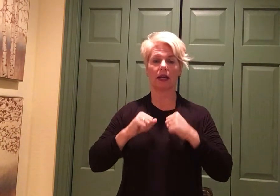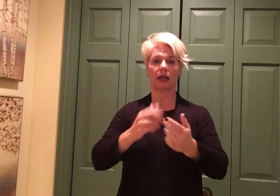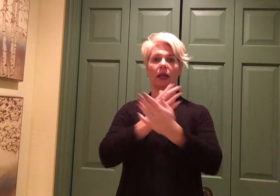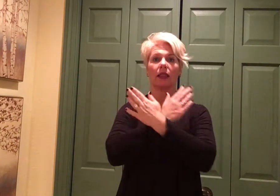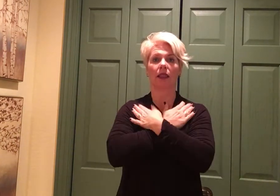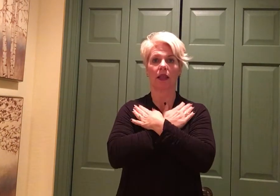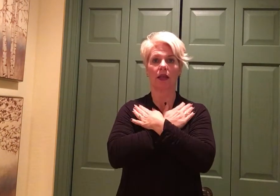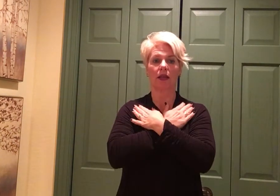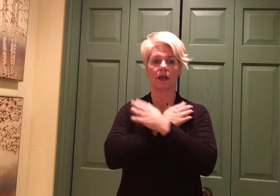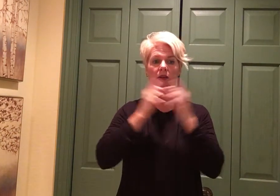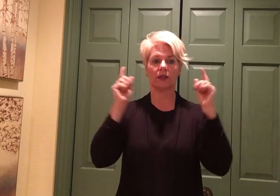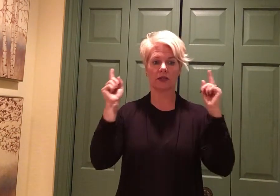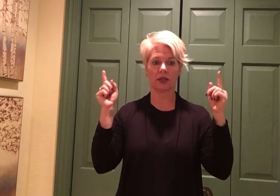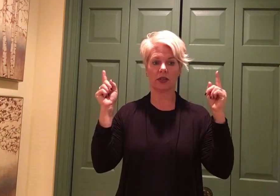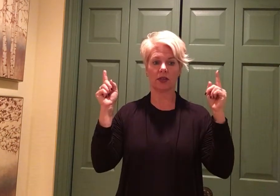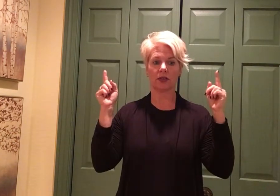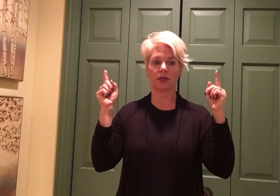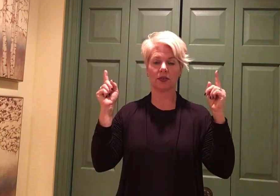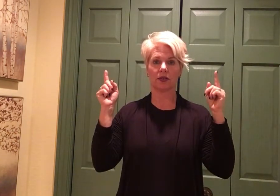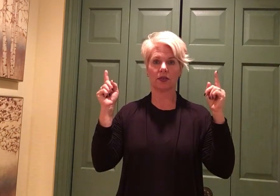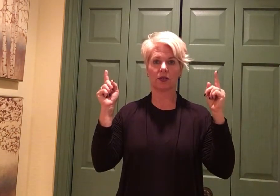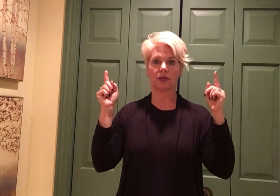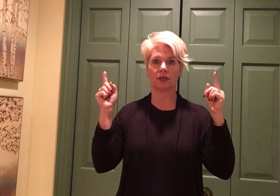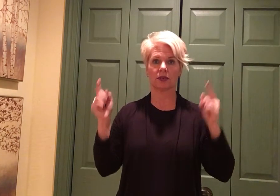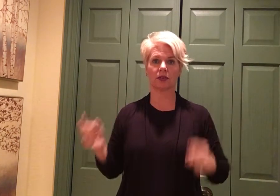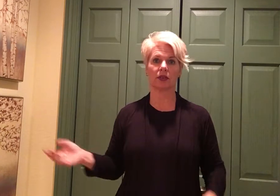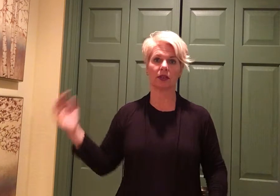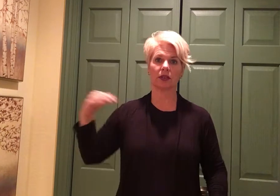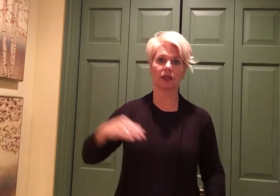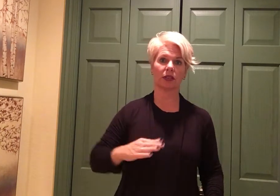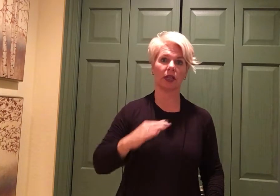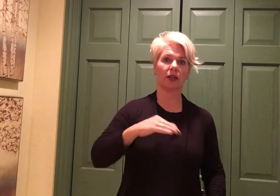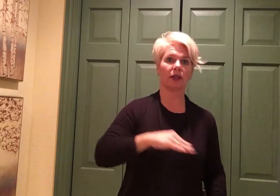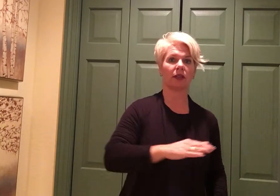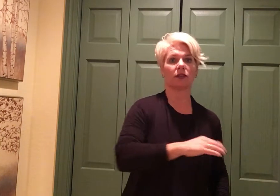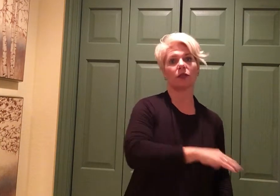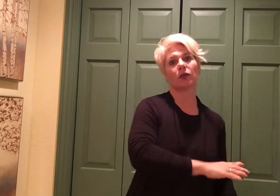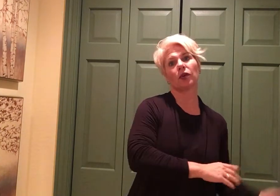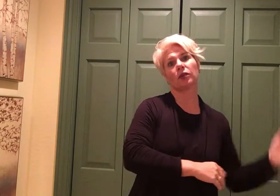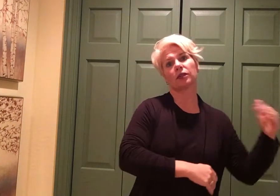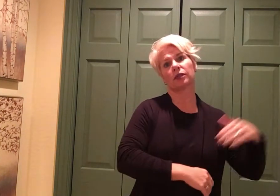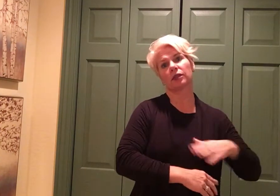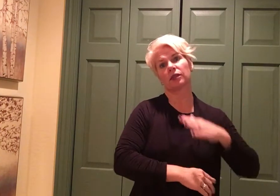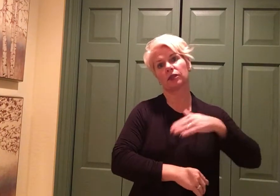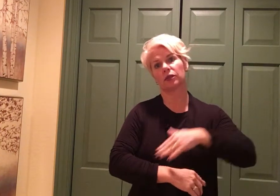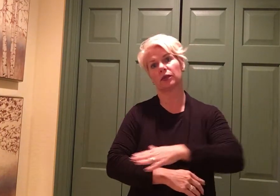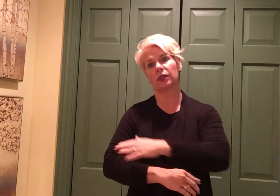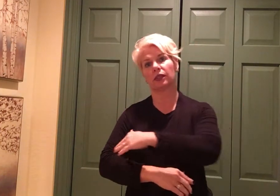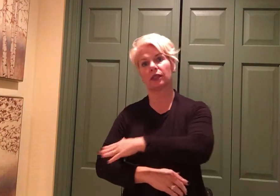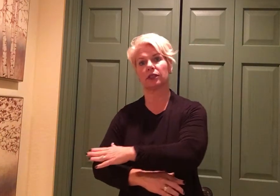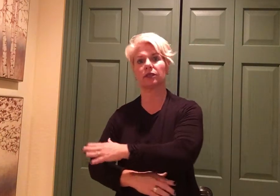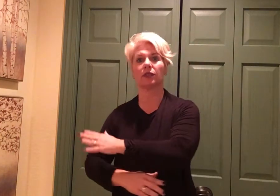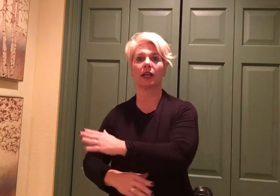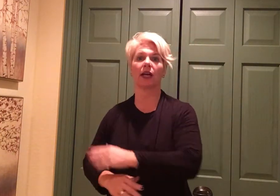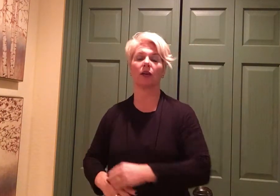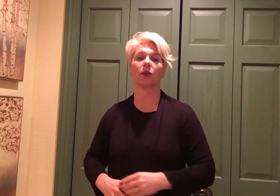love you. Charlotte's rose, the sweetest flower,